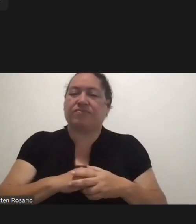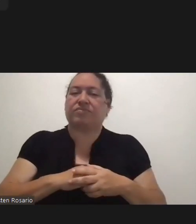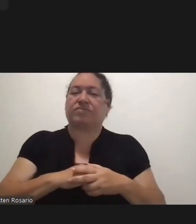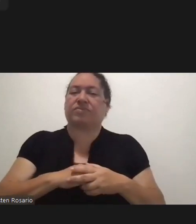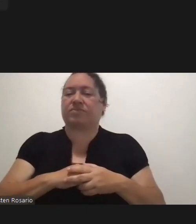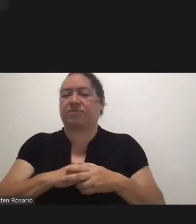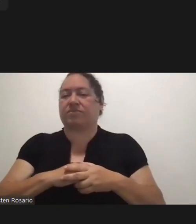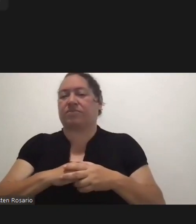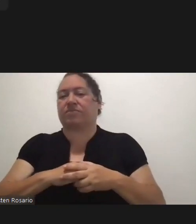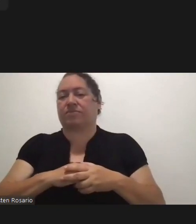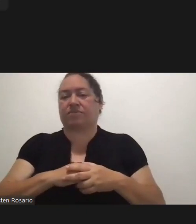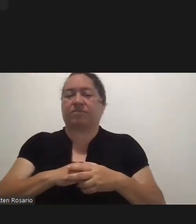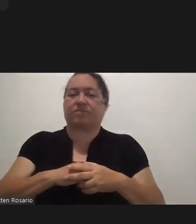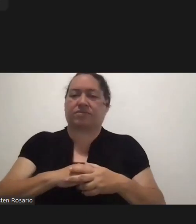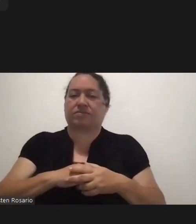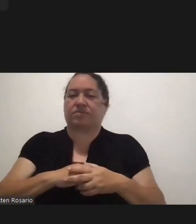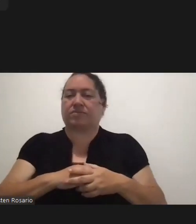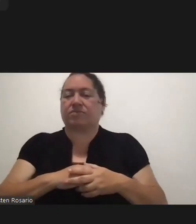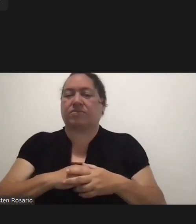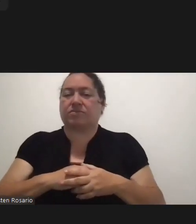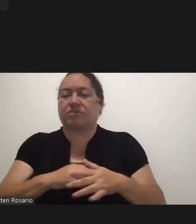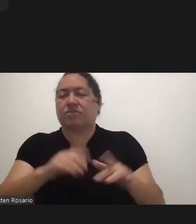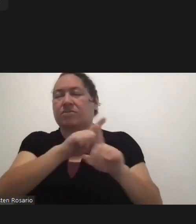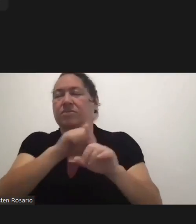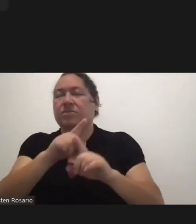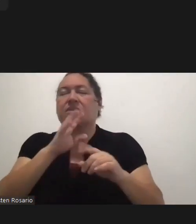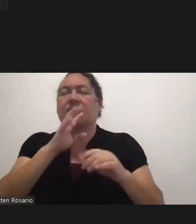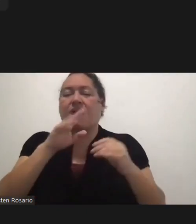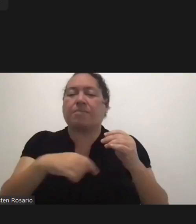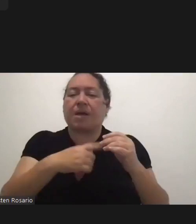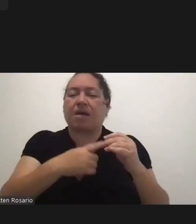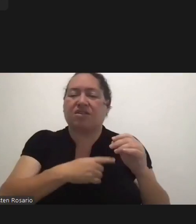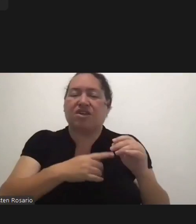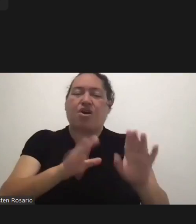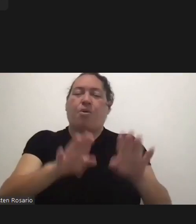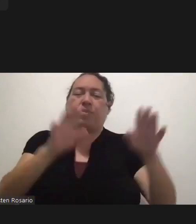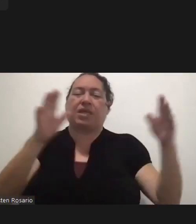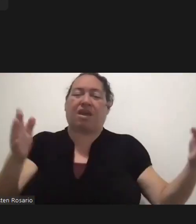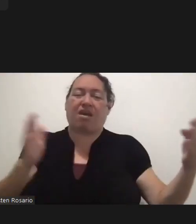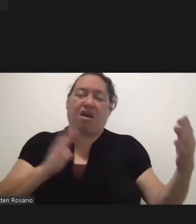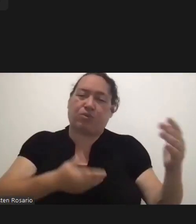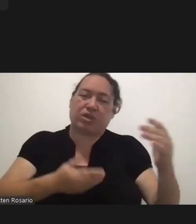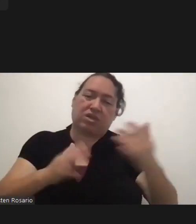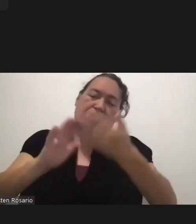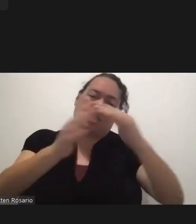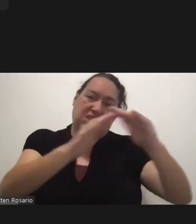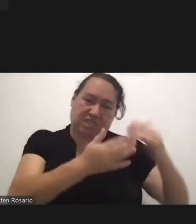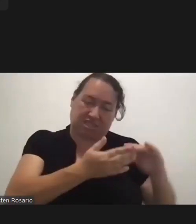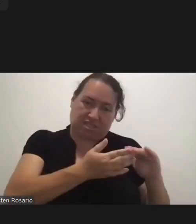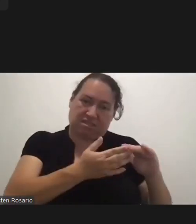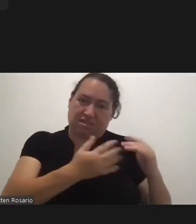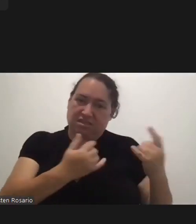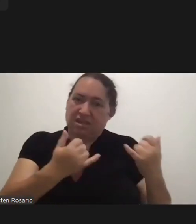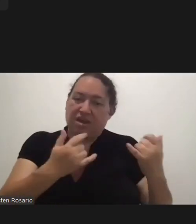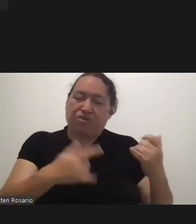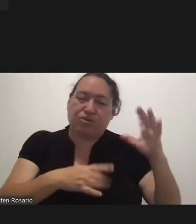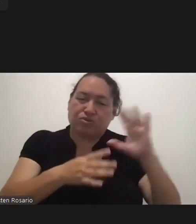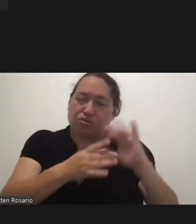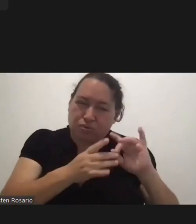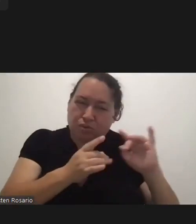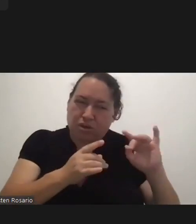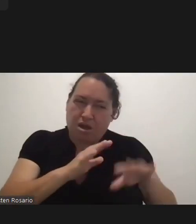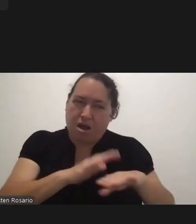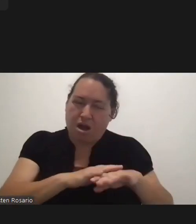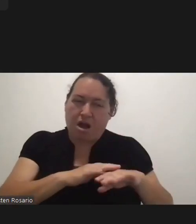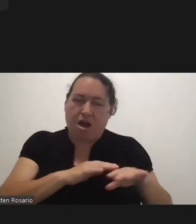Ma'am, you talked about reopening the community. And I know, you know, just in on the stories on social media as we